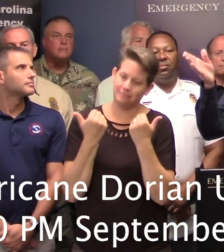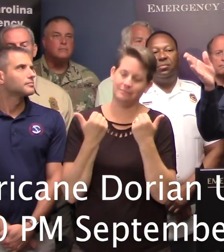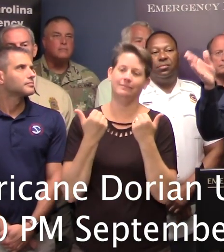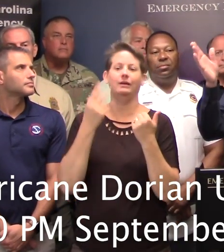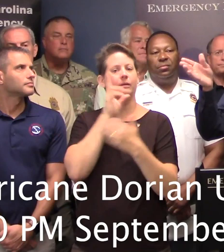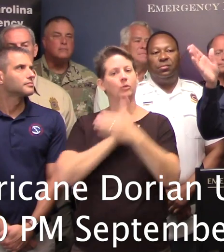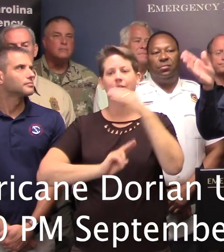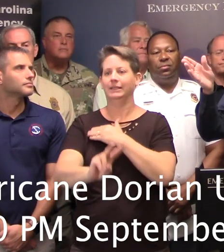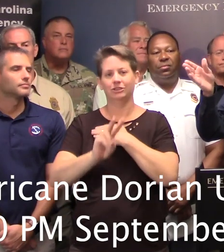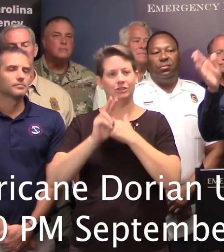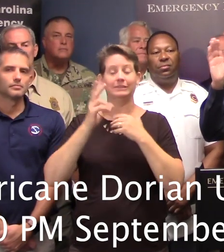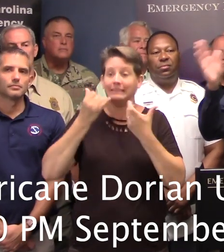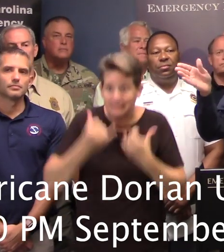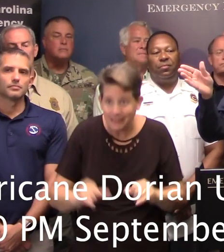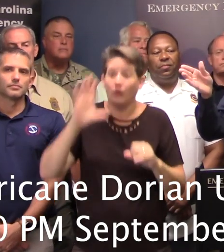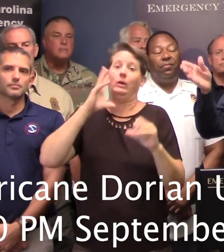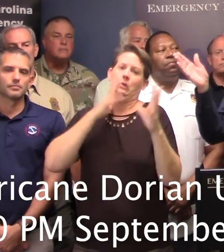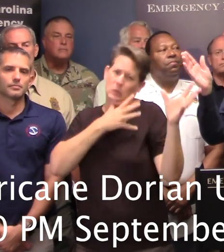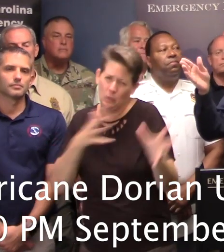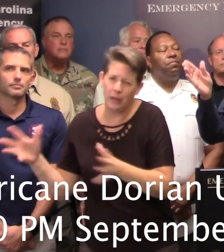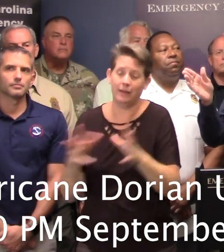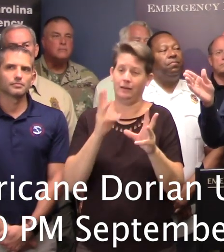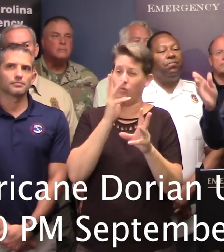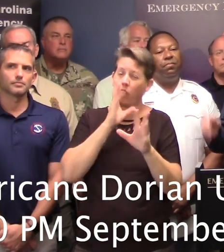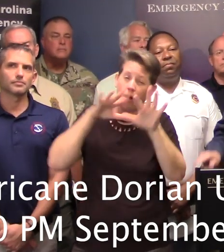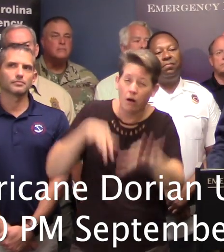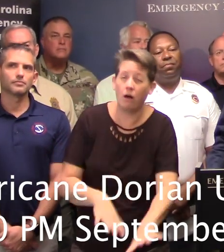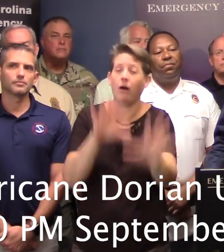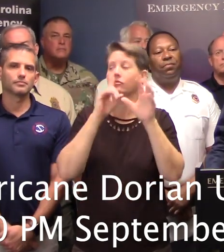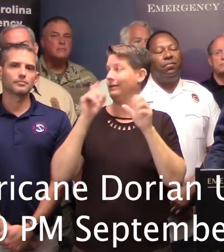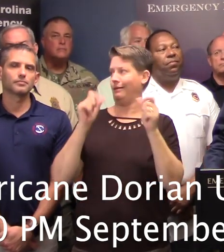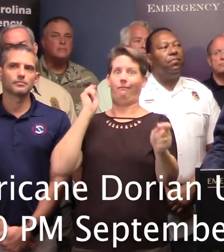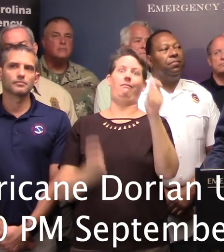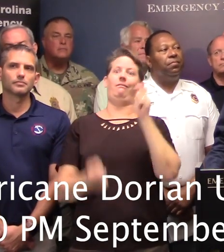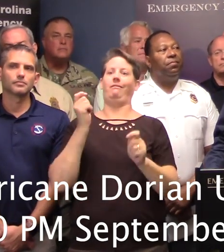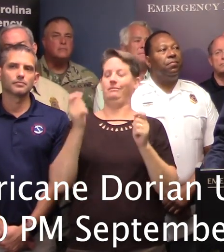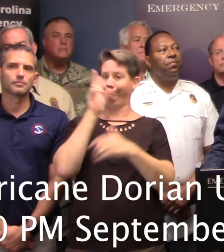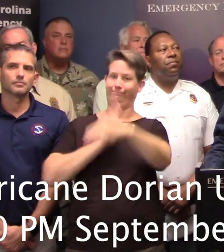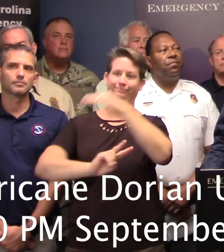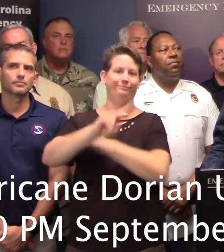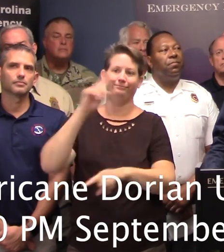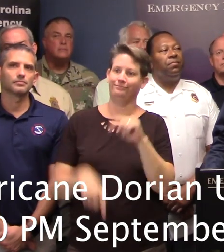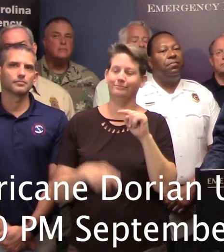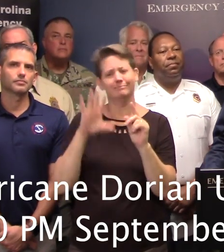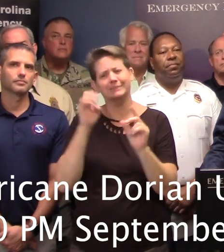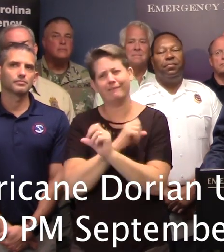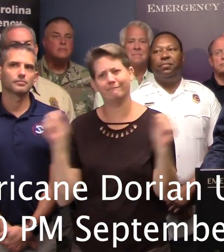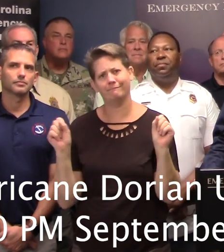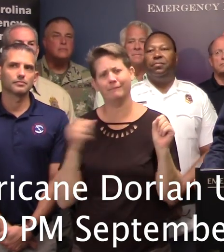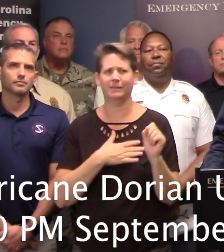predictions are going to have wind, water. That hurricane, you can go one way or the other, nobody knows. So be safe.